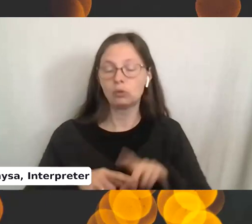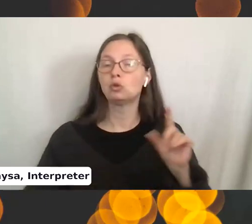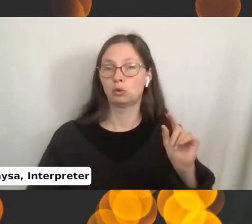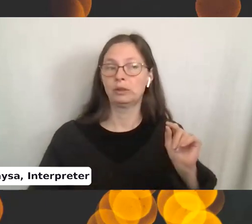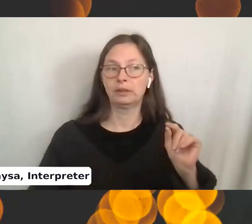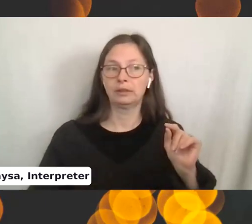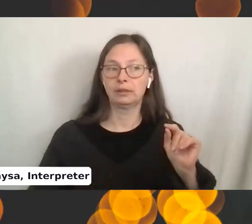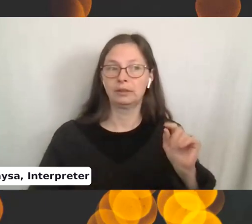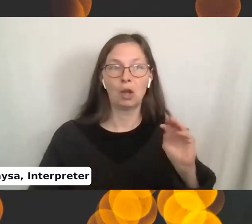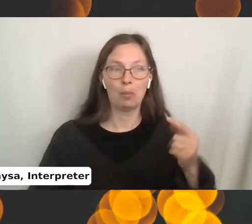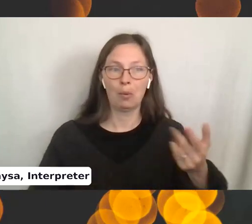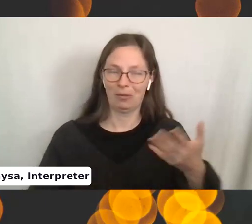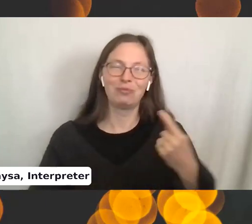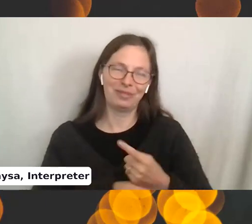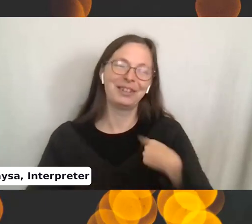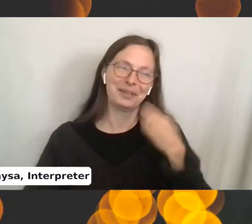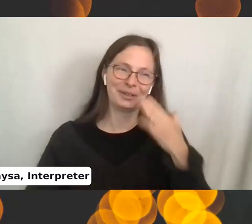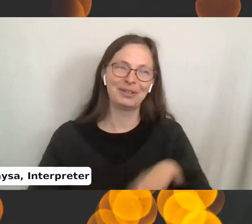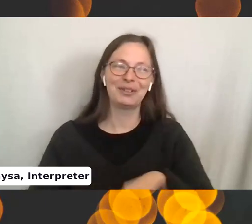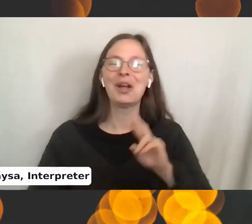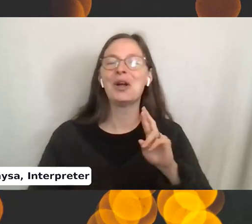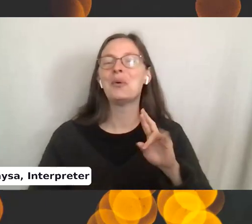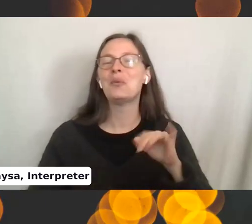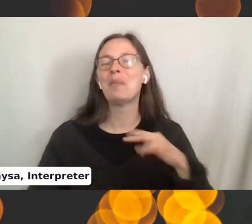Oh my God, what? Exactly. Rip it, rip it.